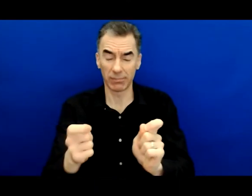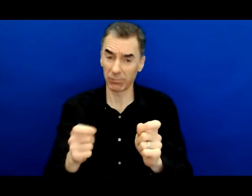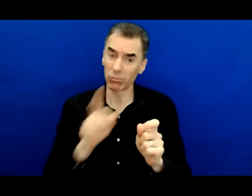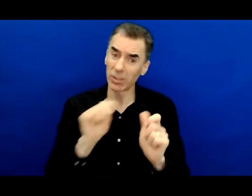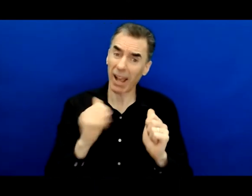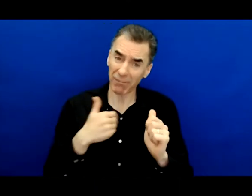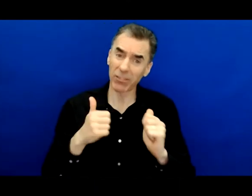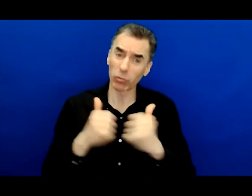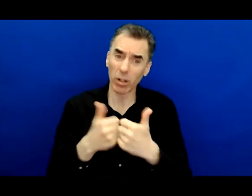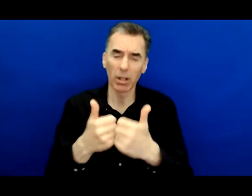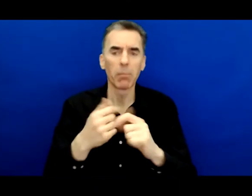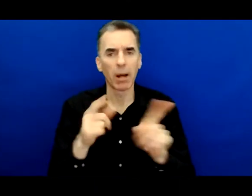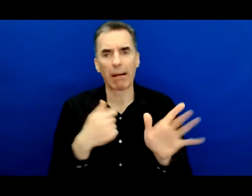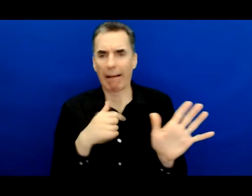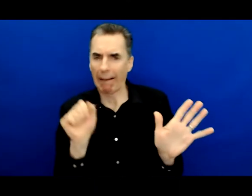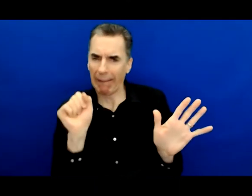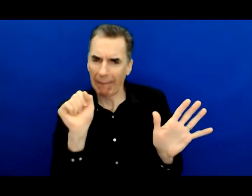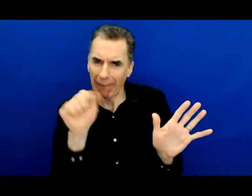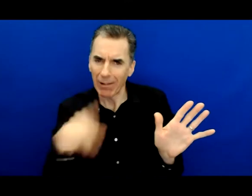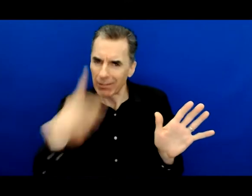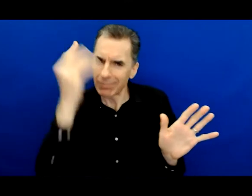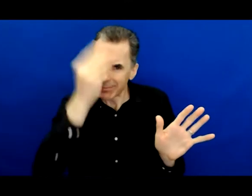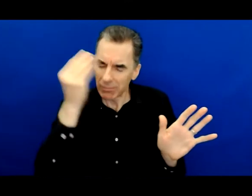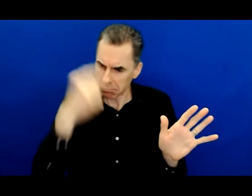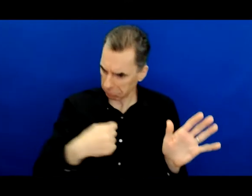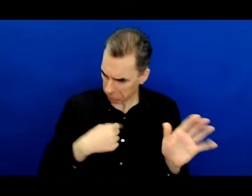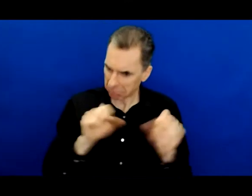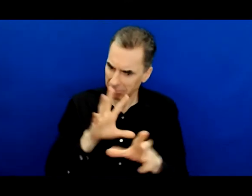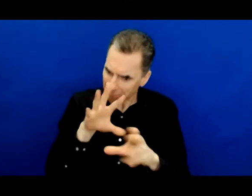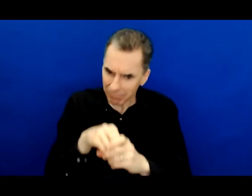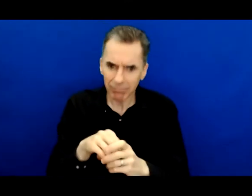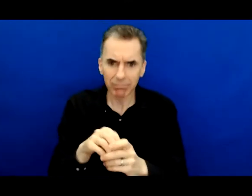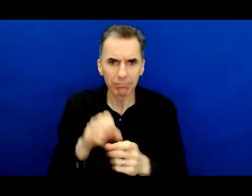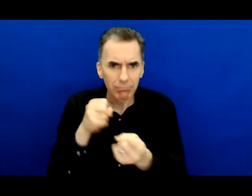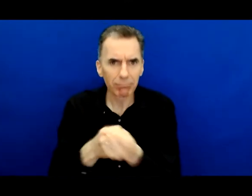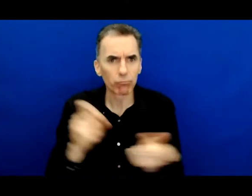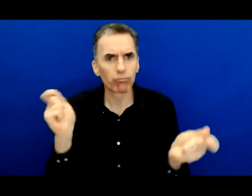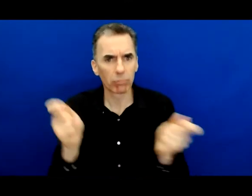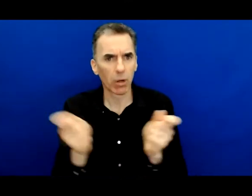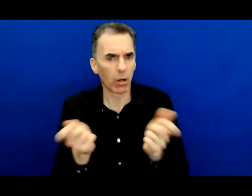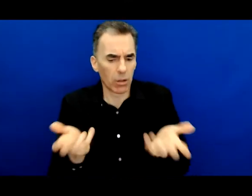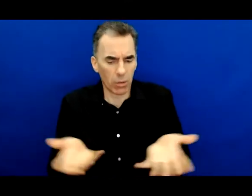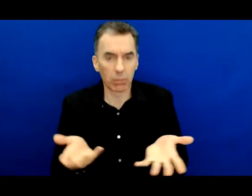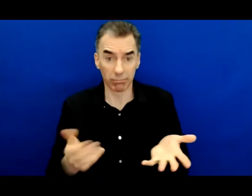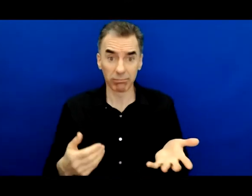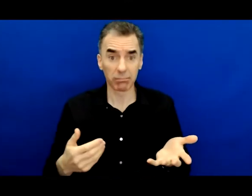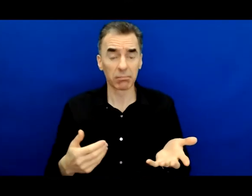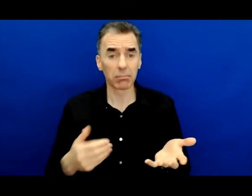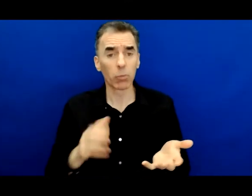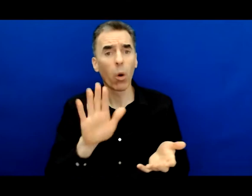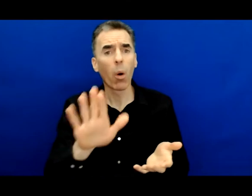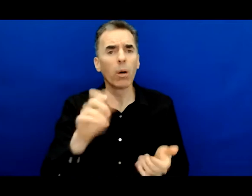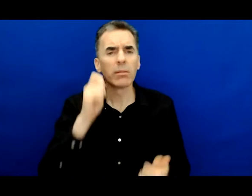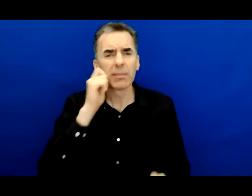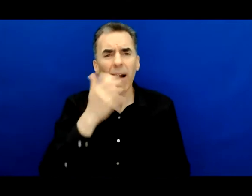still want to have that ask that, you know, that no matter what, what race, gender, your identity,